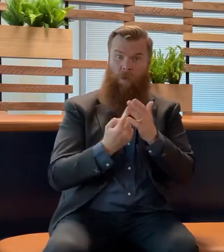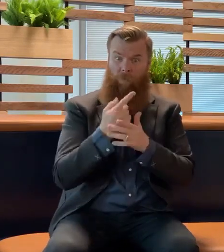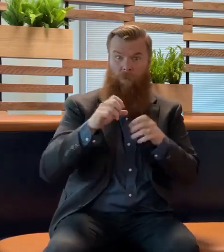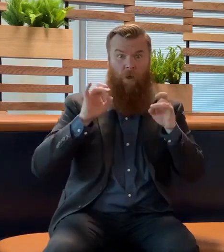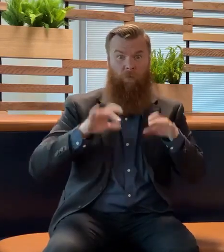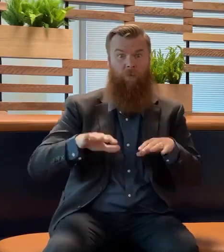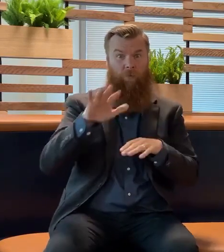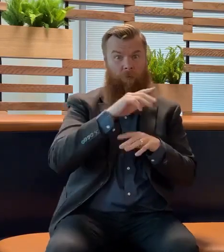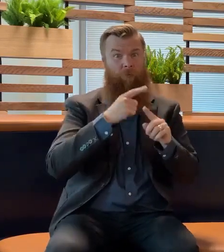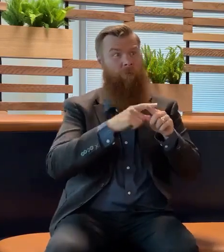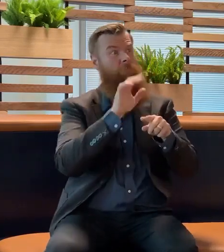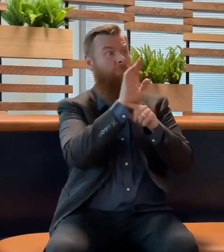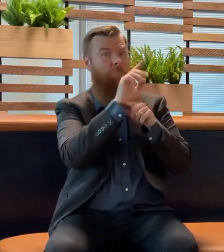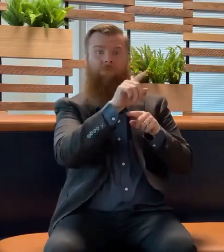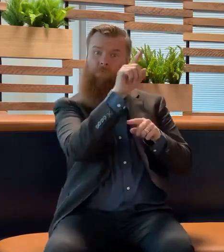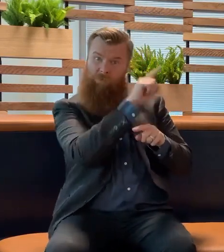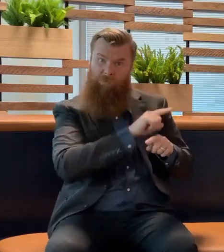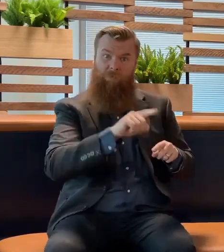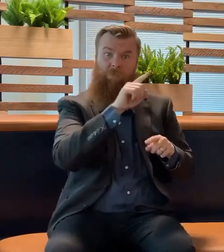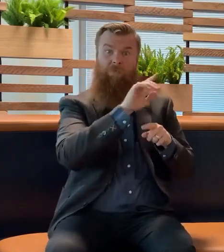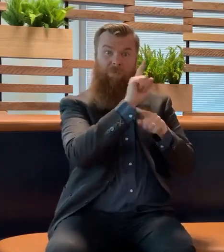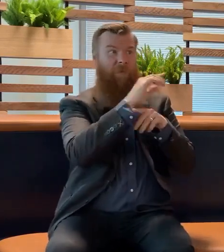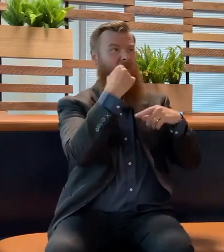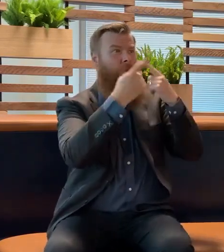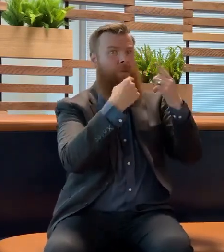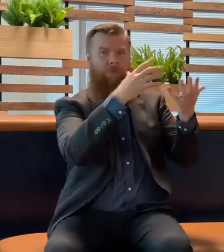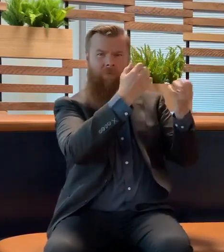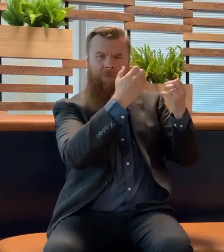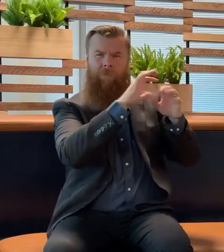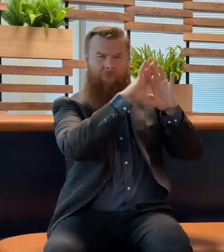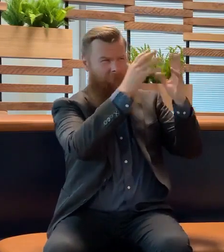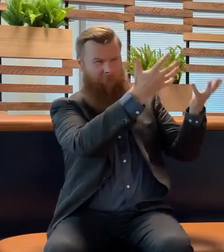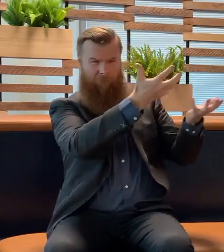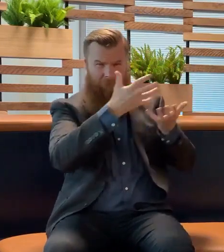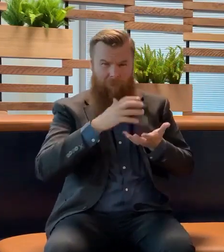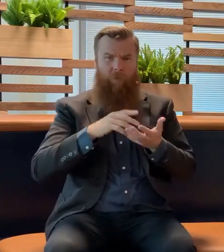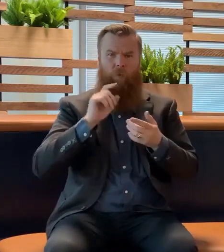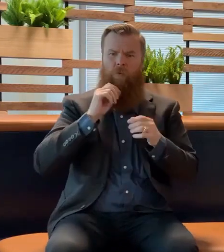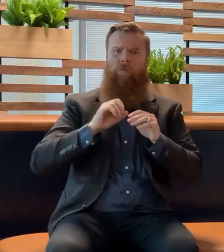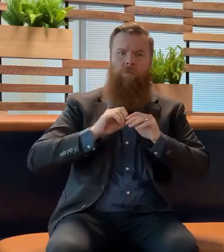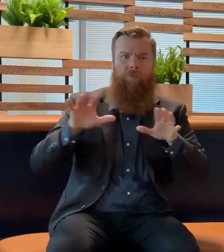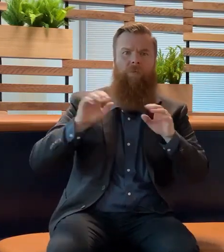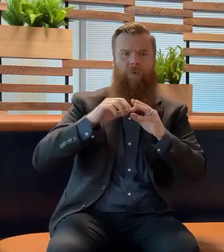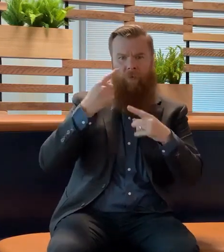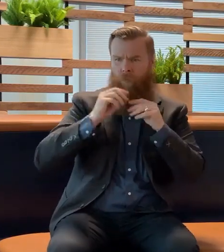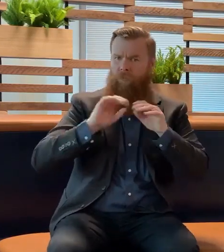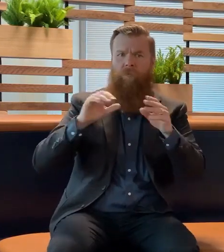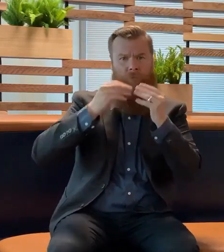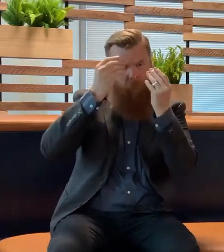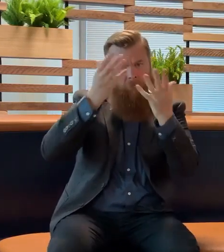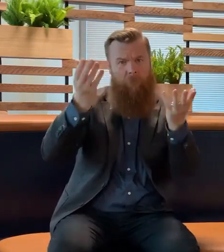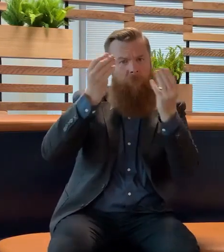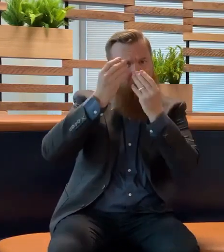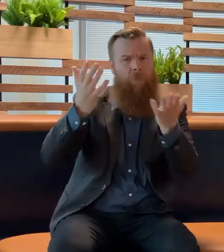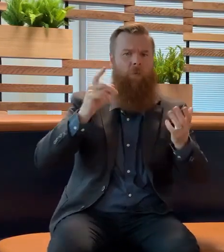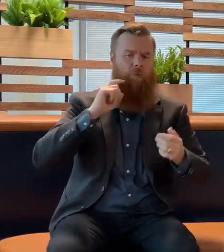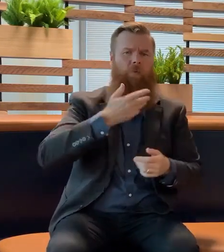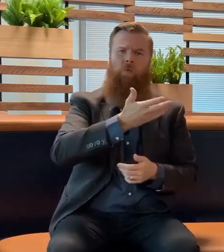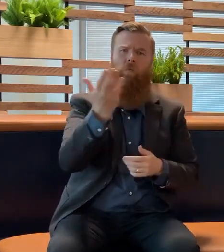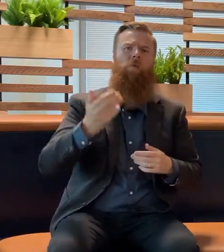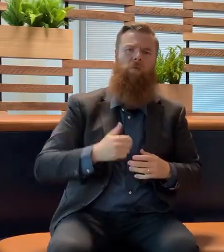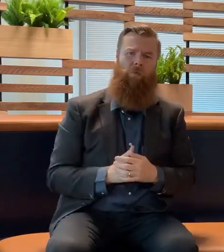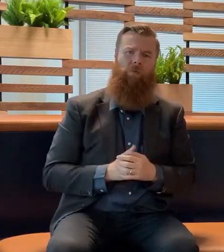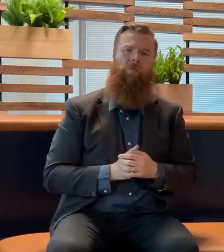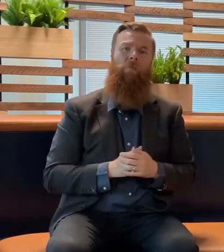And we'll get that information as soon as it's available. And we'll be sharing that information with you. In terms of treatments,